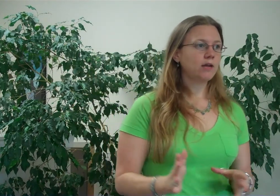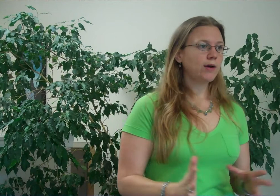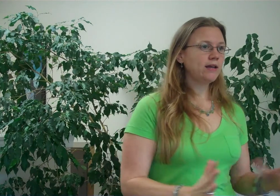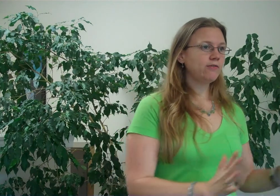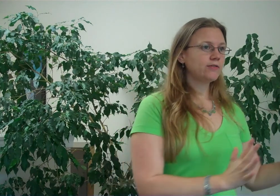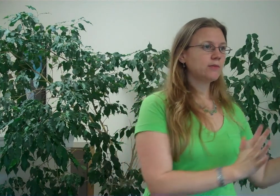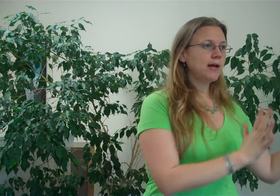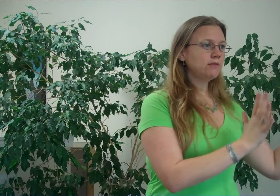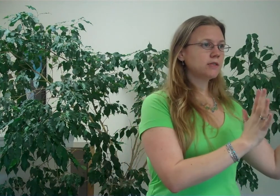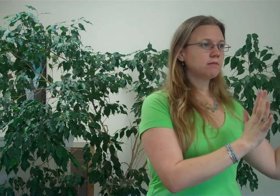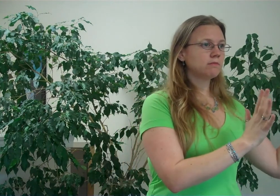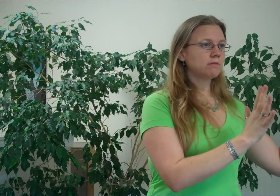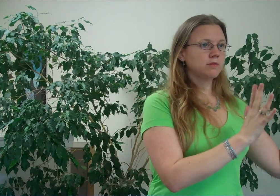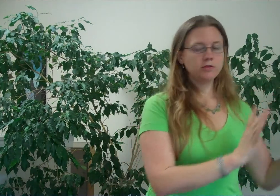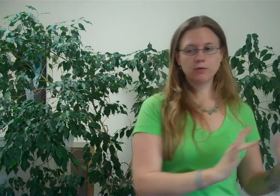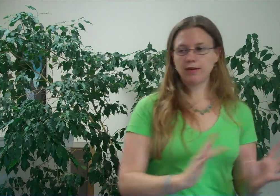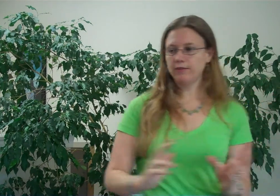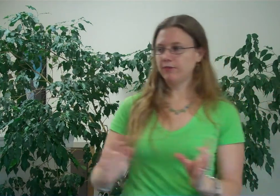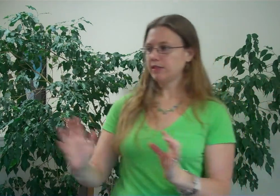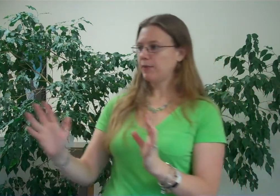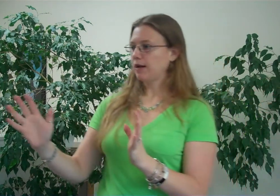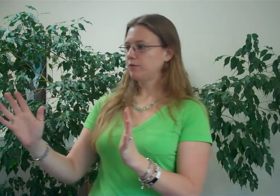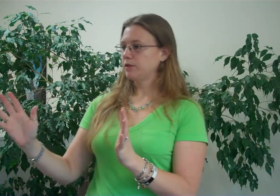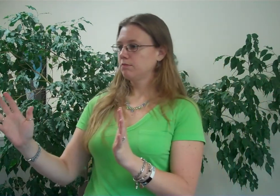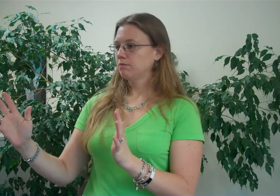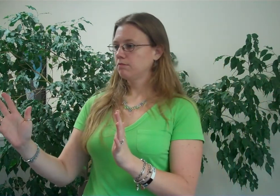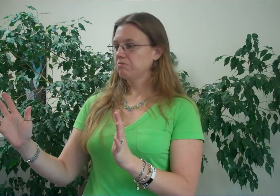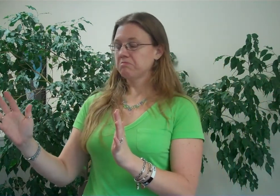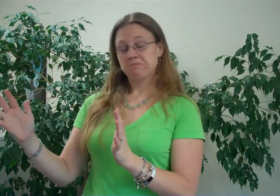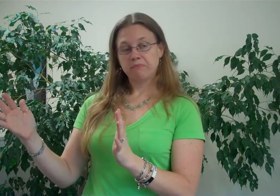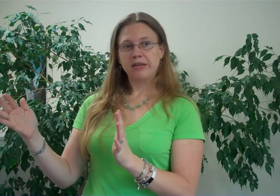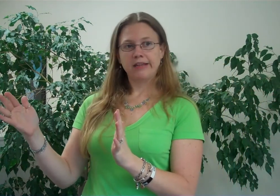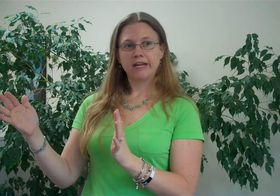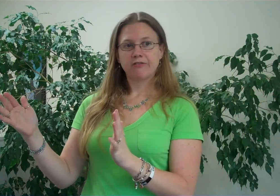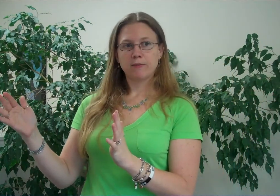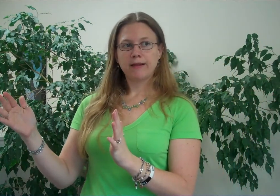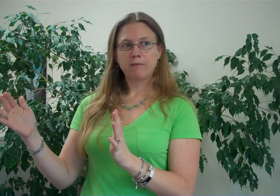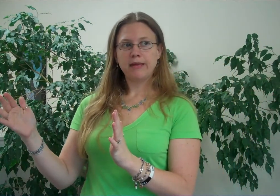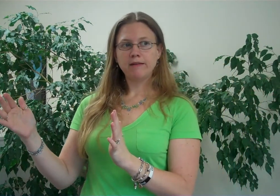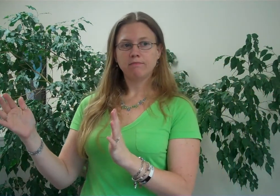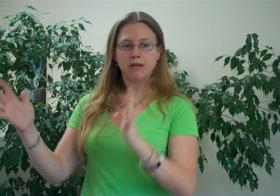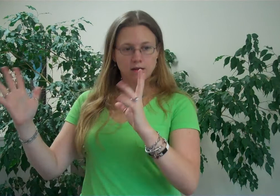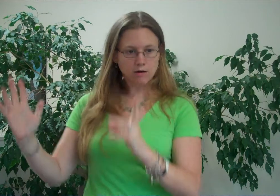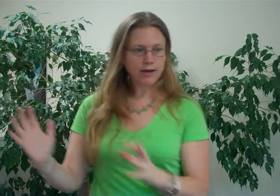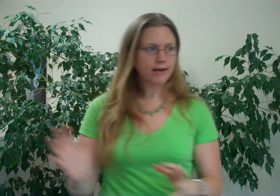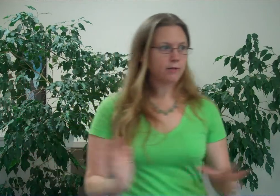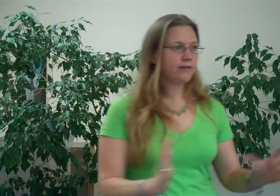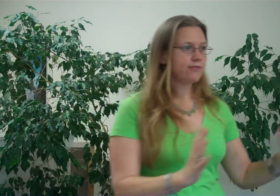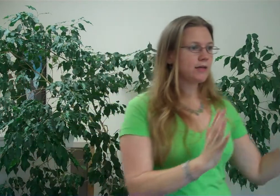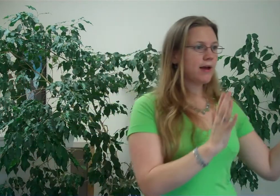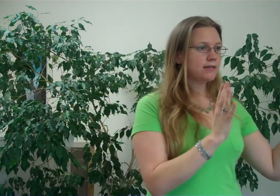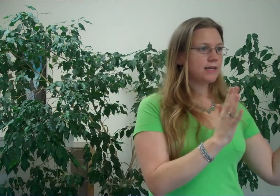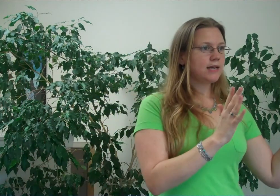weight, 50 pounds, losing weight, 50 pounds. Being there for about a minute, gaining weight 50 pounds again,